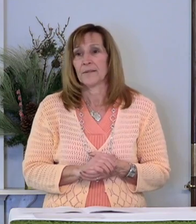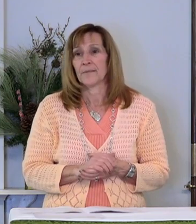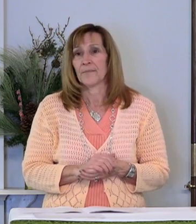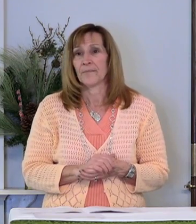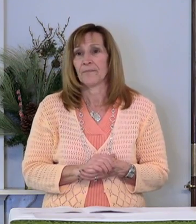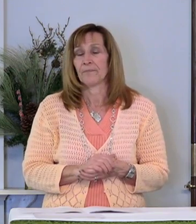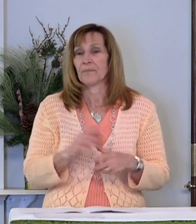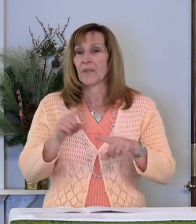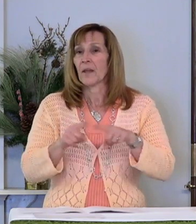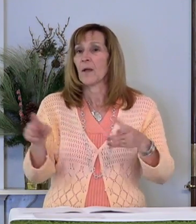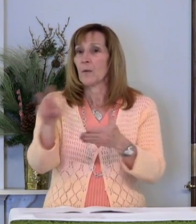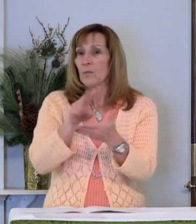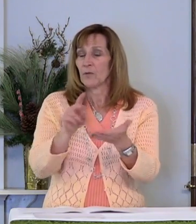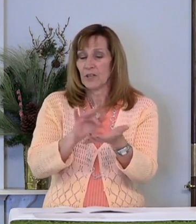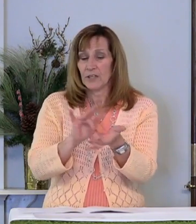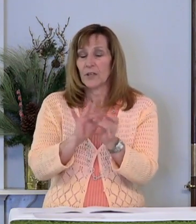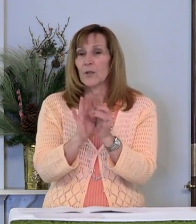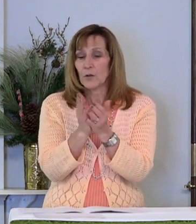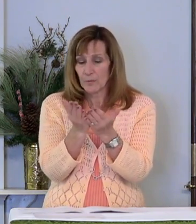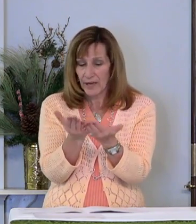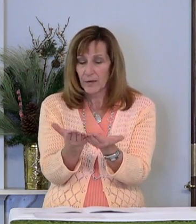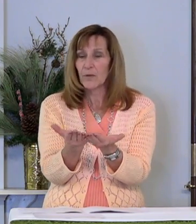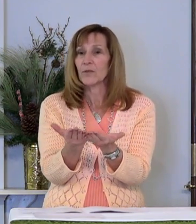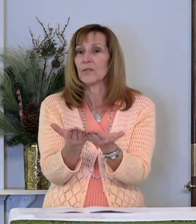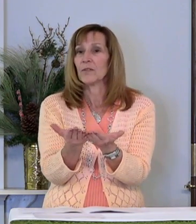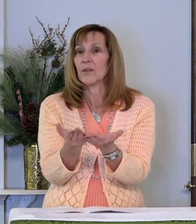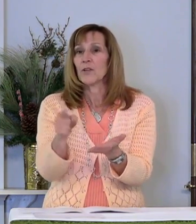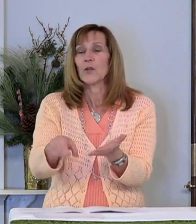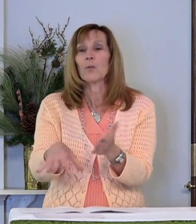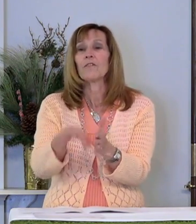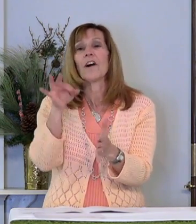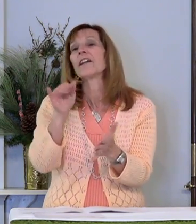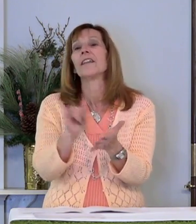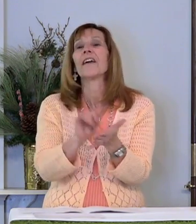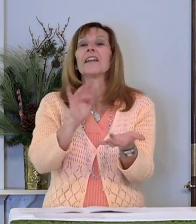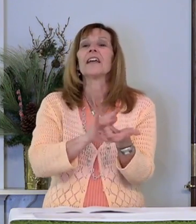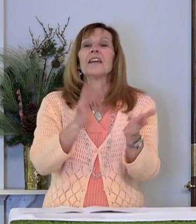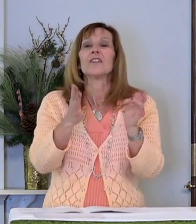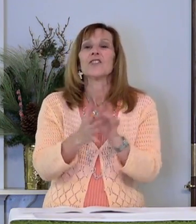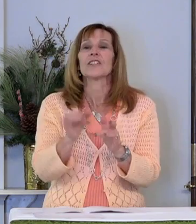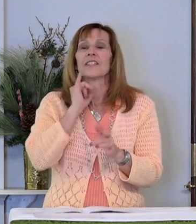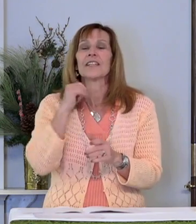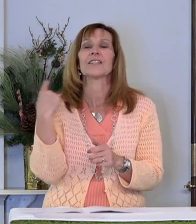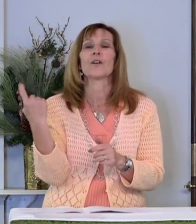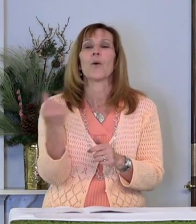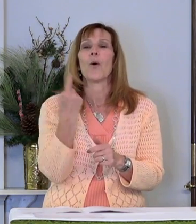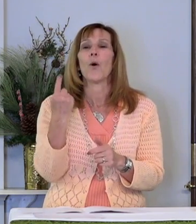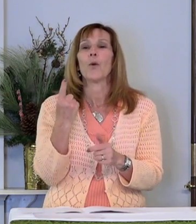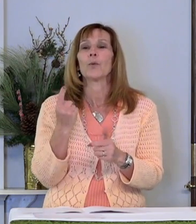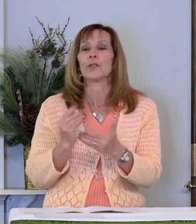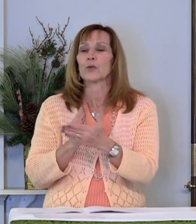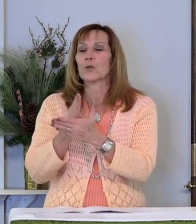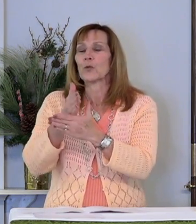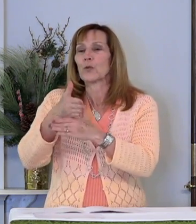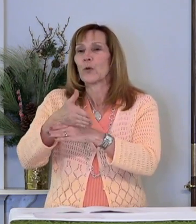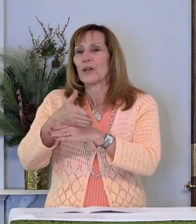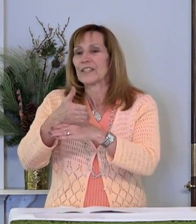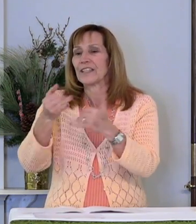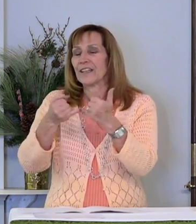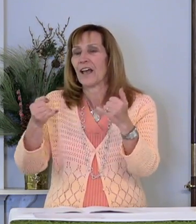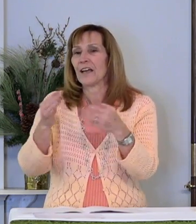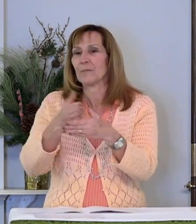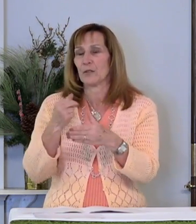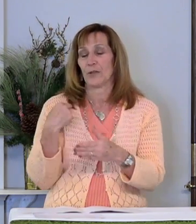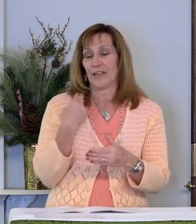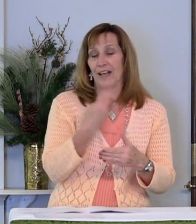But read your Bible and you will find that Jesus is always crossing that line between